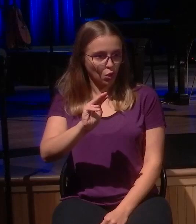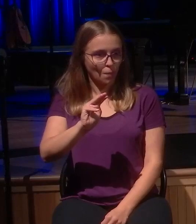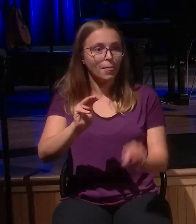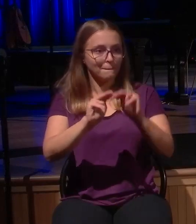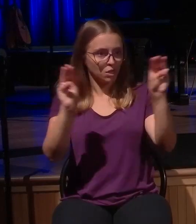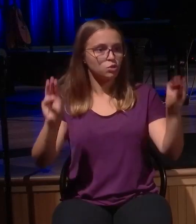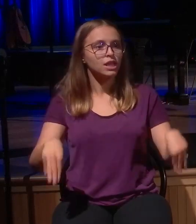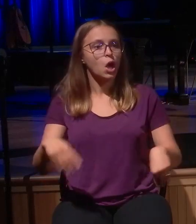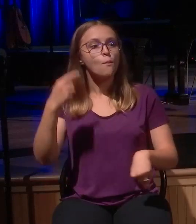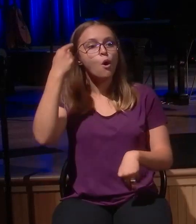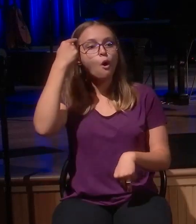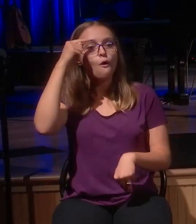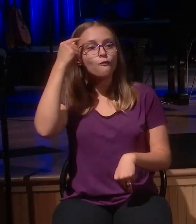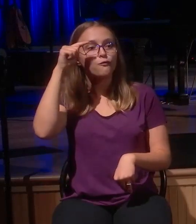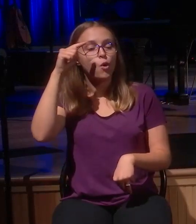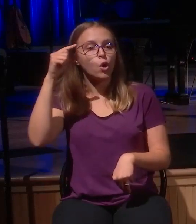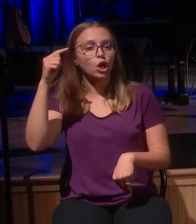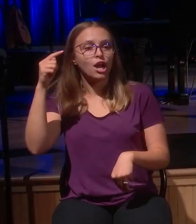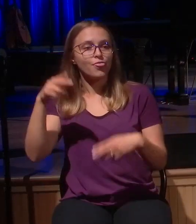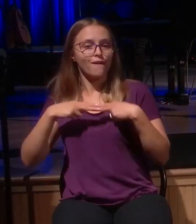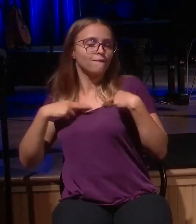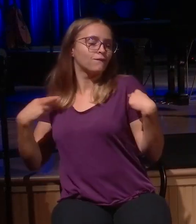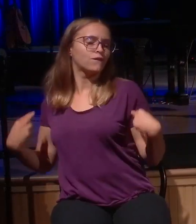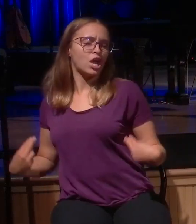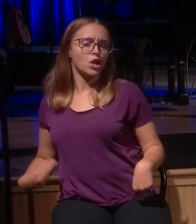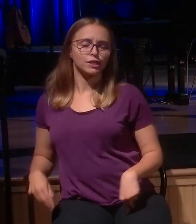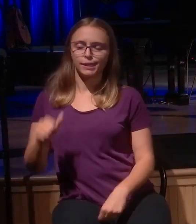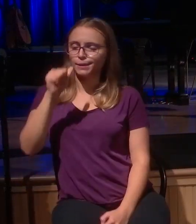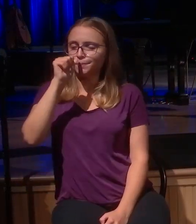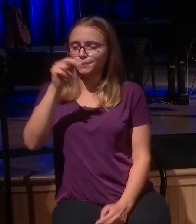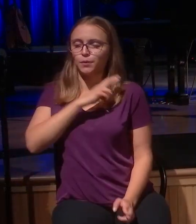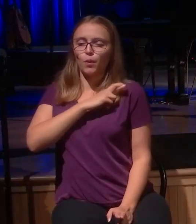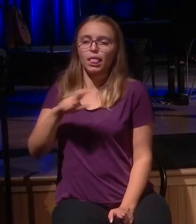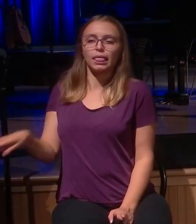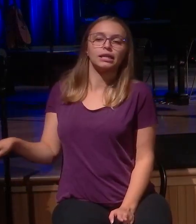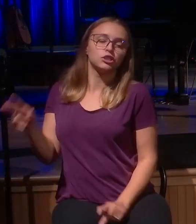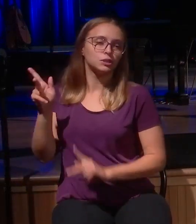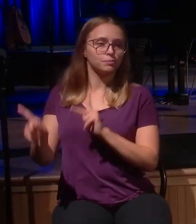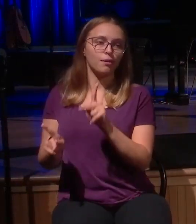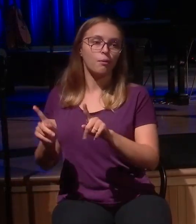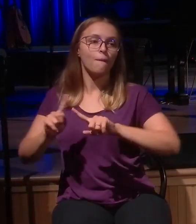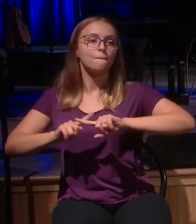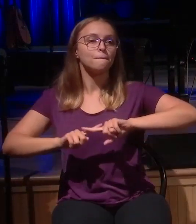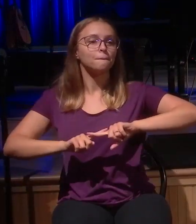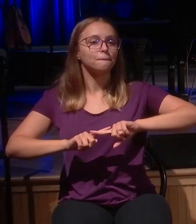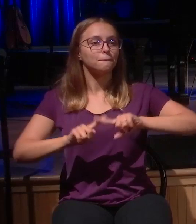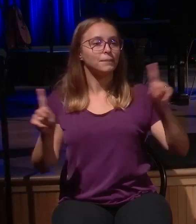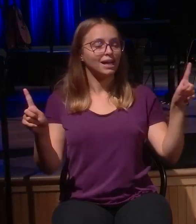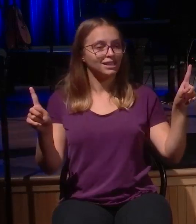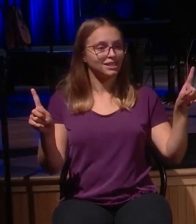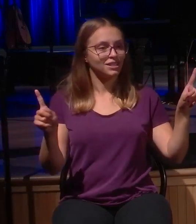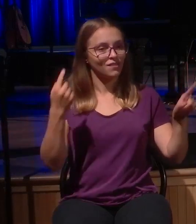me and messes like you who encounter the work, the transforming power of Jesus Christ. That's why we exist.